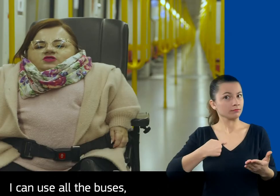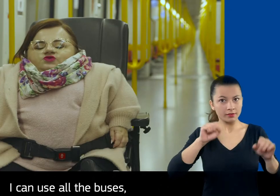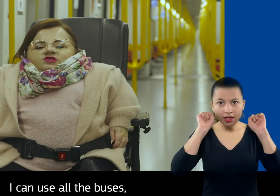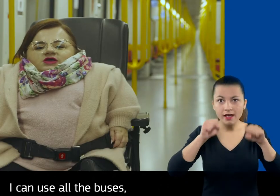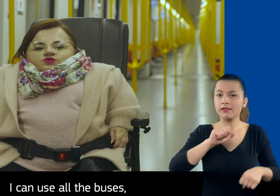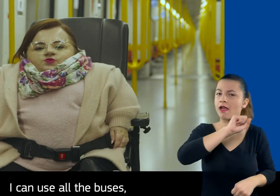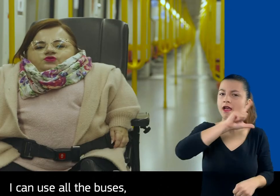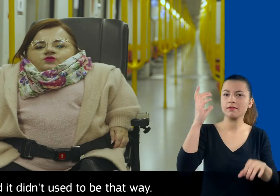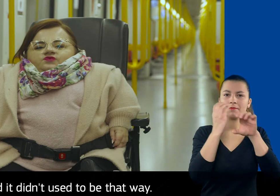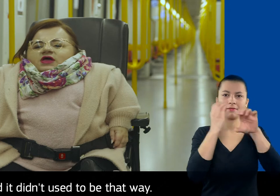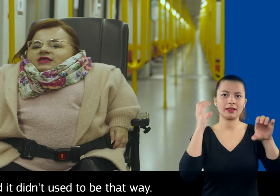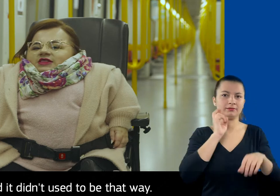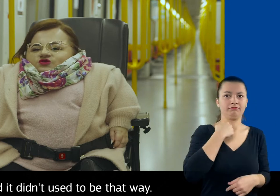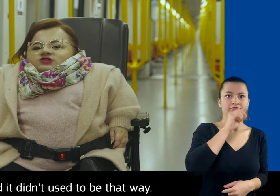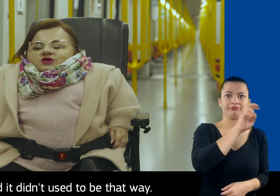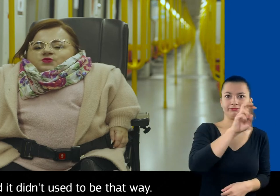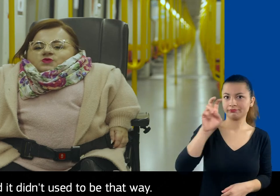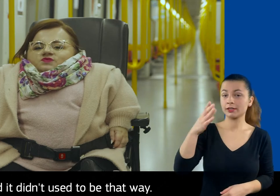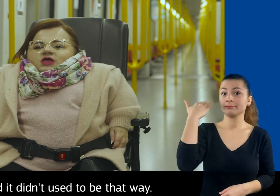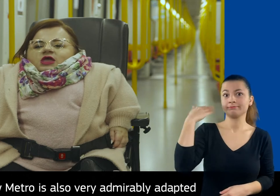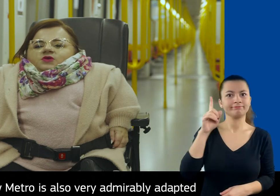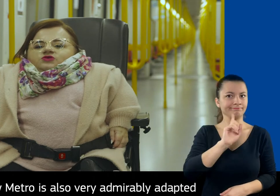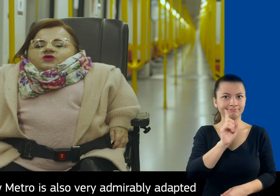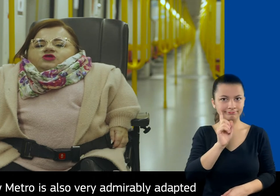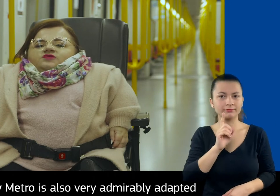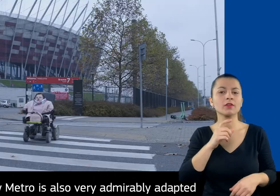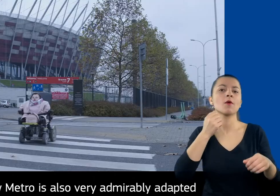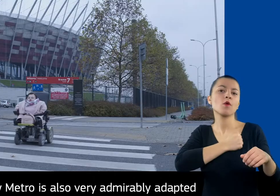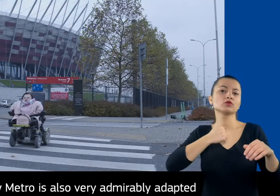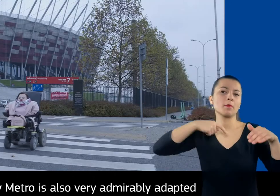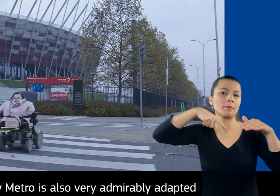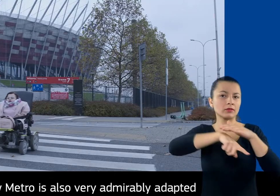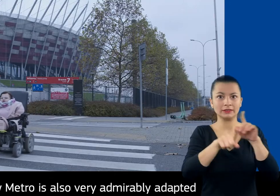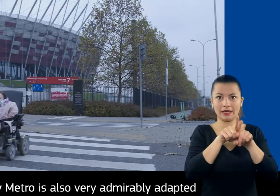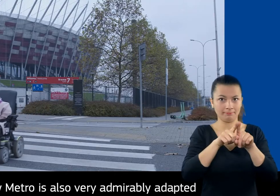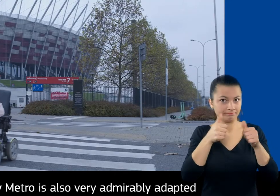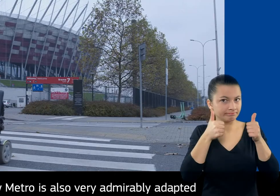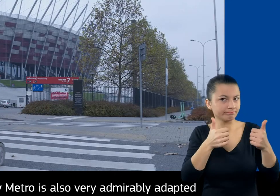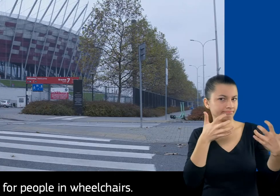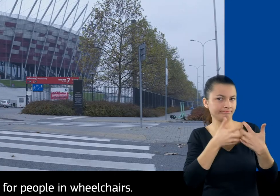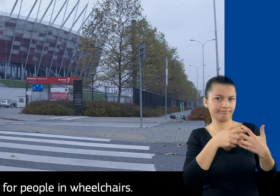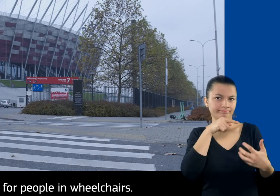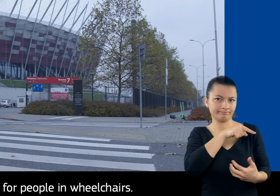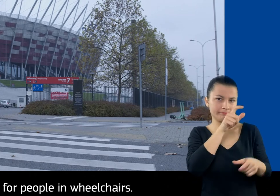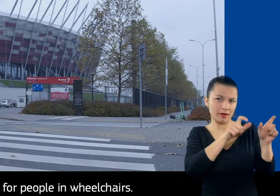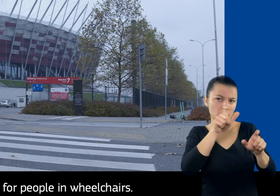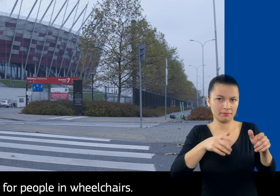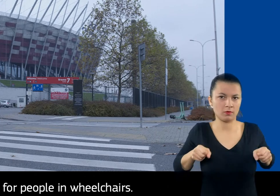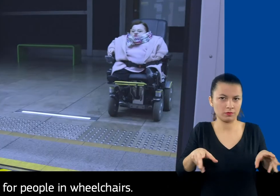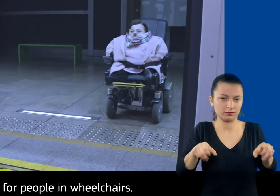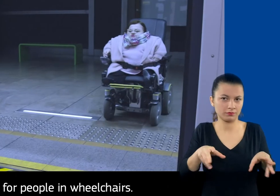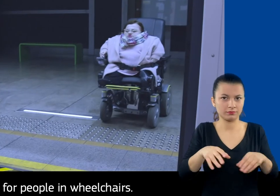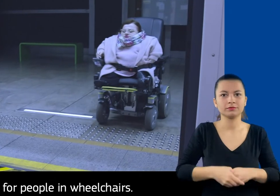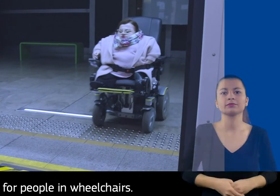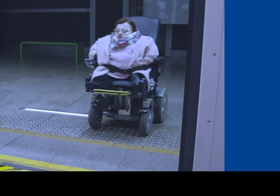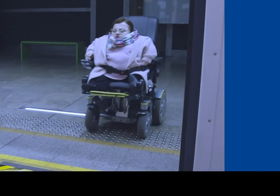I can use all the buses, and it didn't used to be that way. The Warsaw Metro is also very admirably adapted for people in wheelchairs.